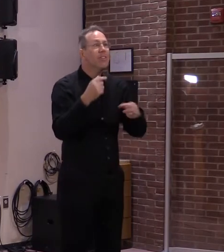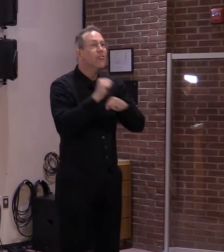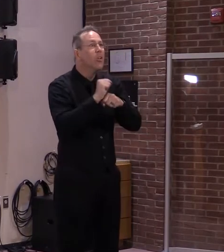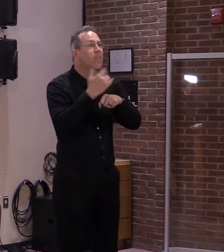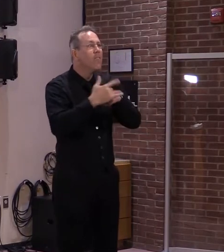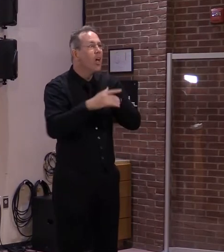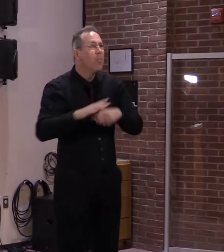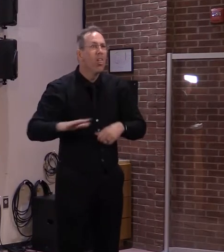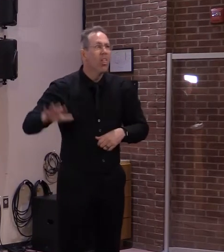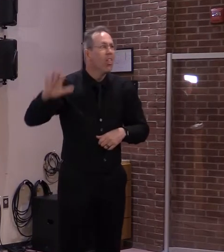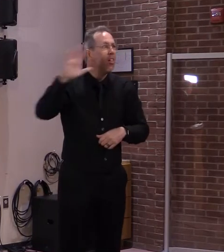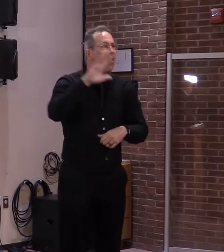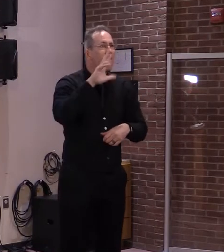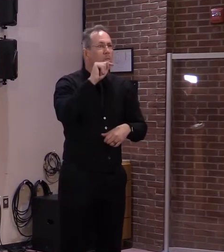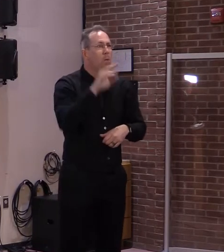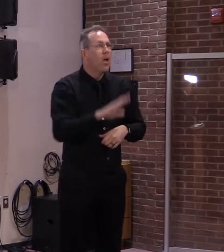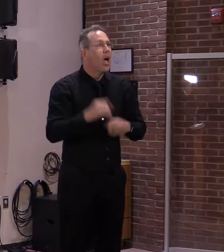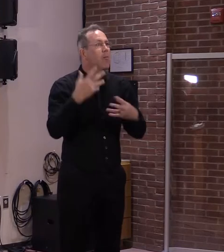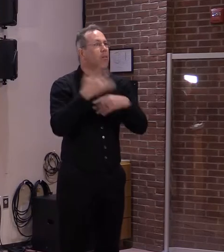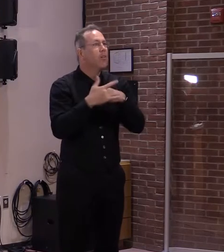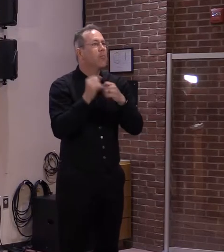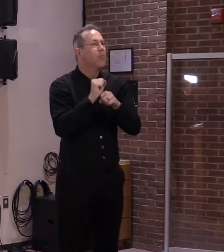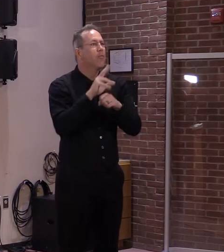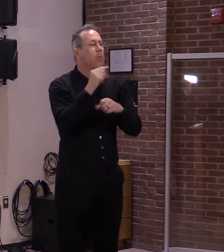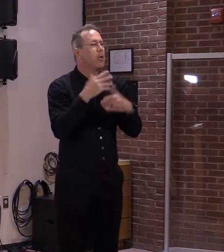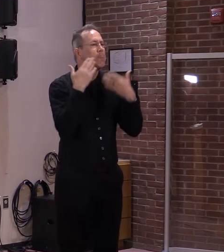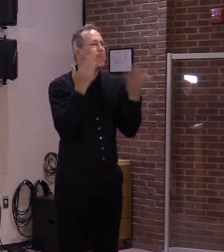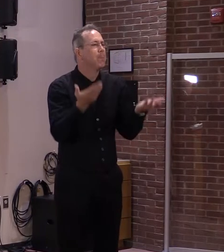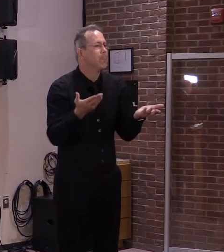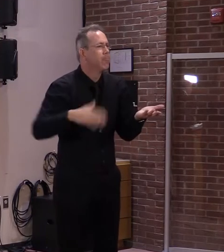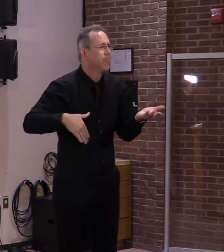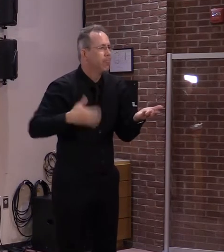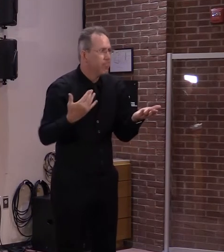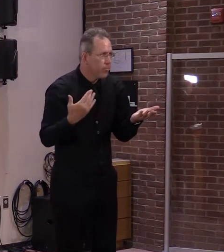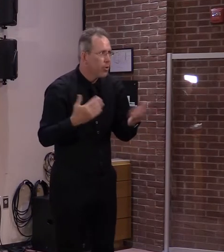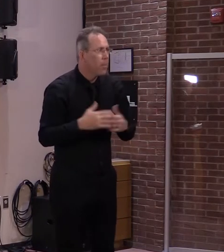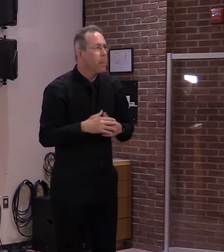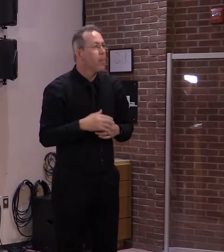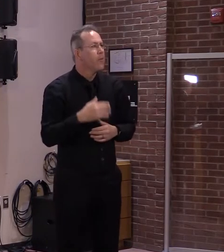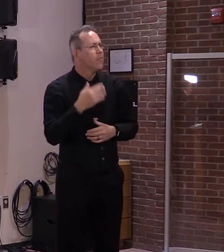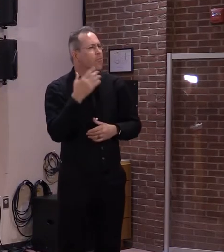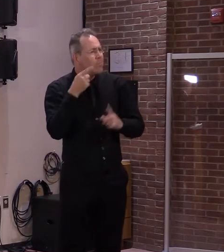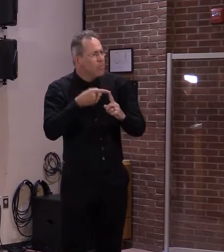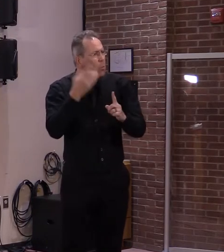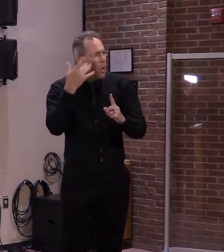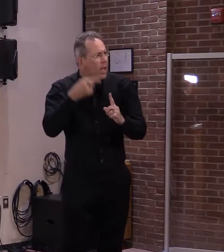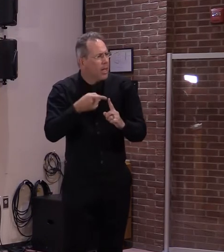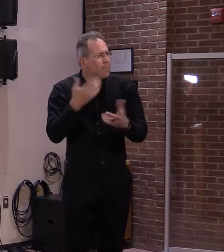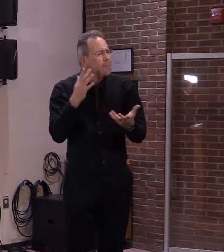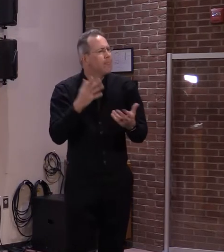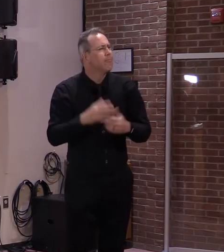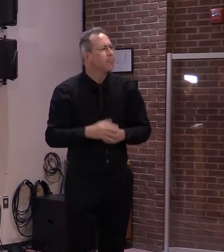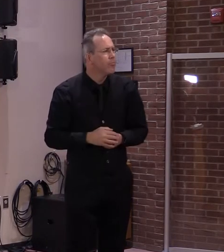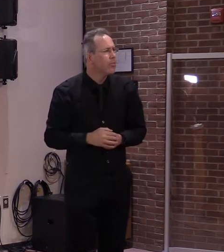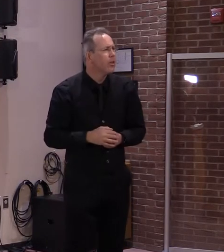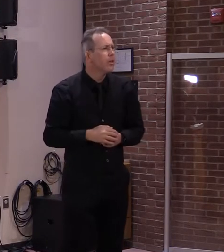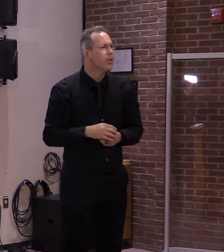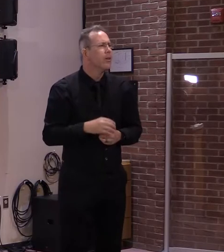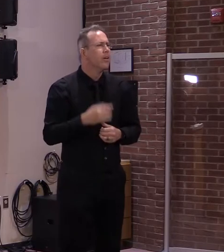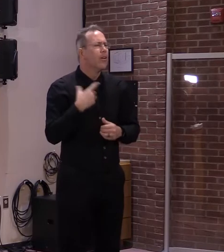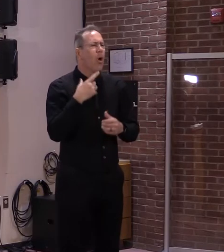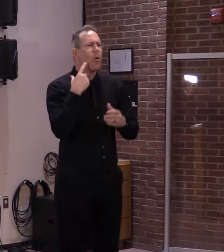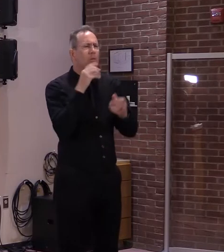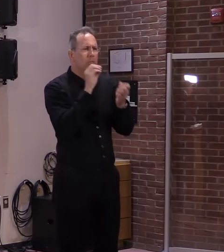have the data to support that. If you don't, we can certainly get that together because I think it's important to understand